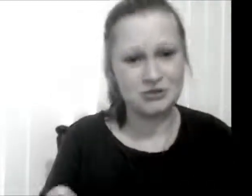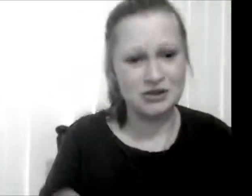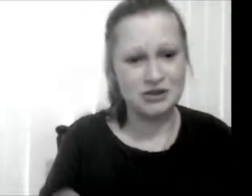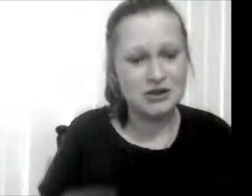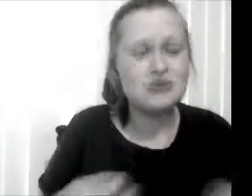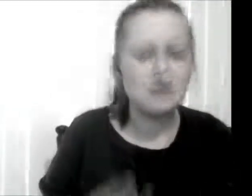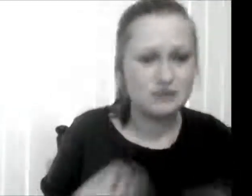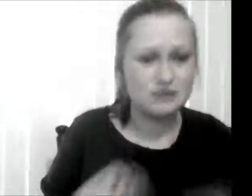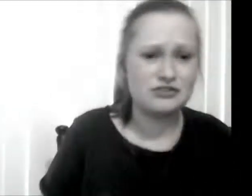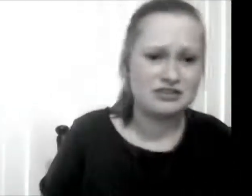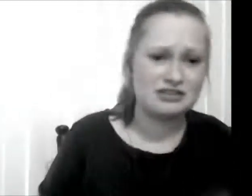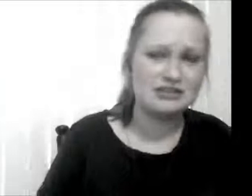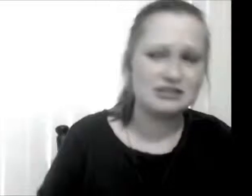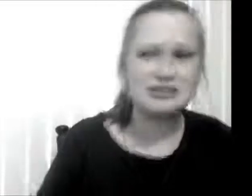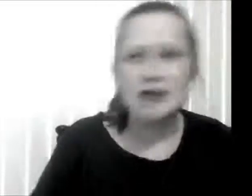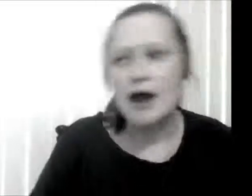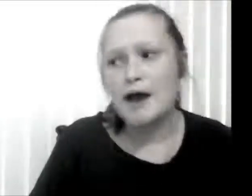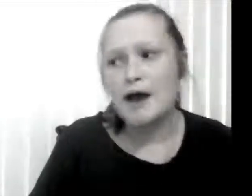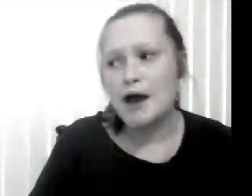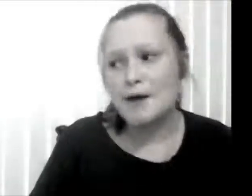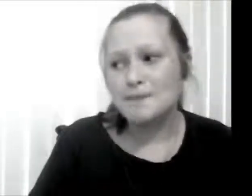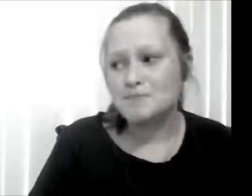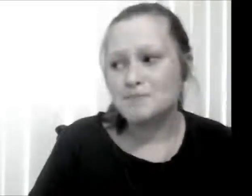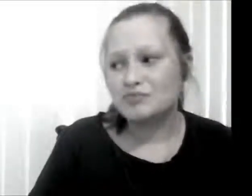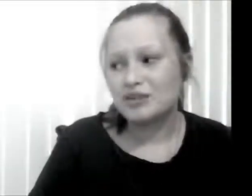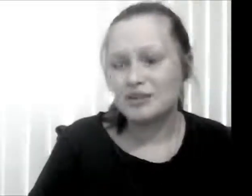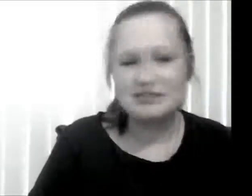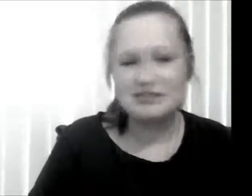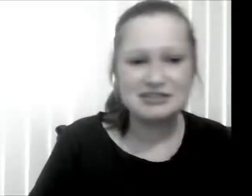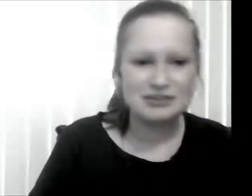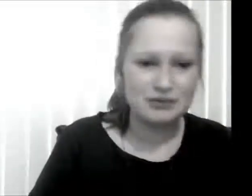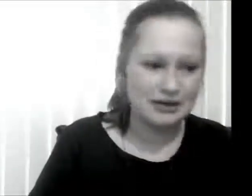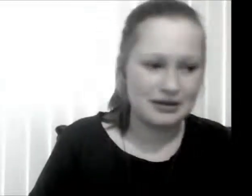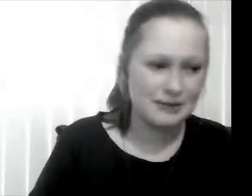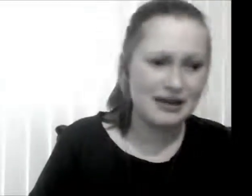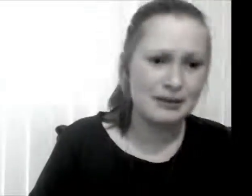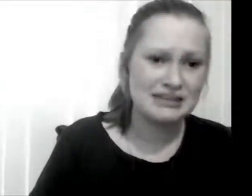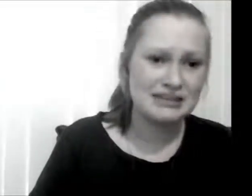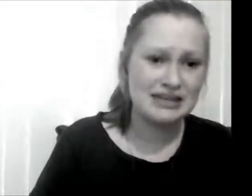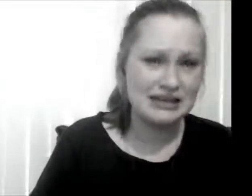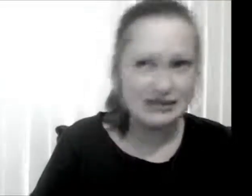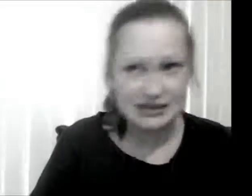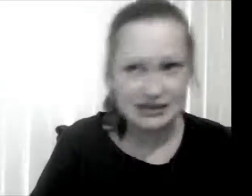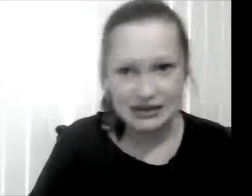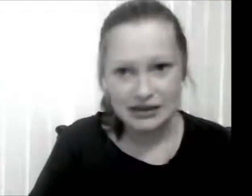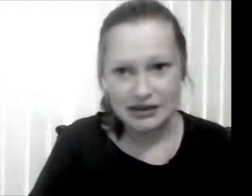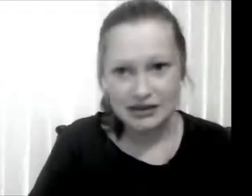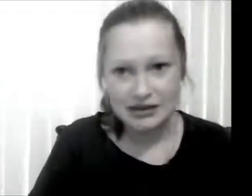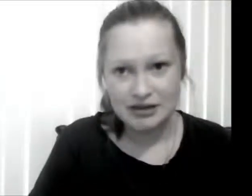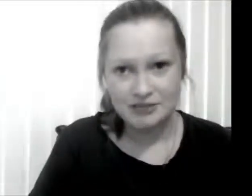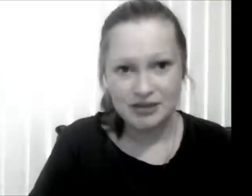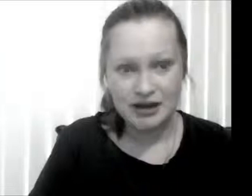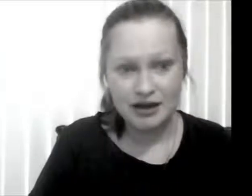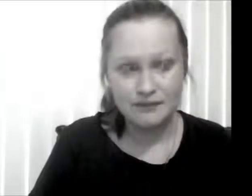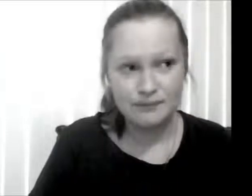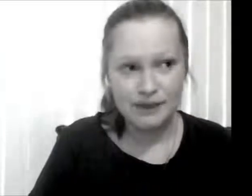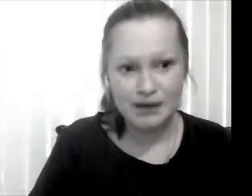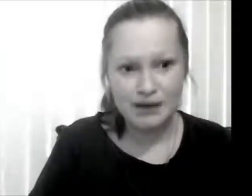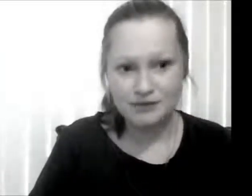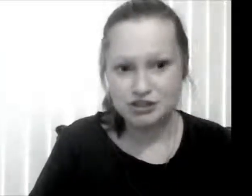you could do 50 things. Um but even it's simple like make a cup of tea. Um get up get up for a